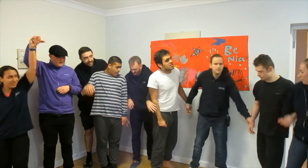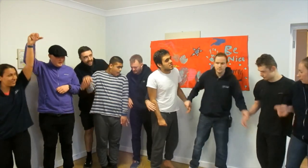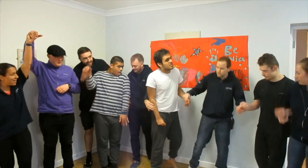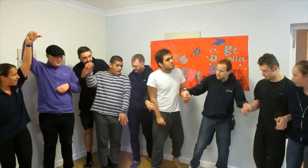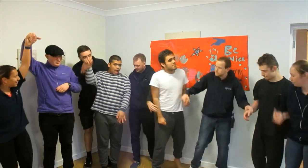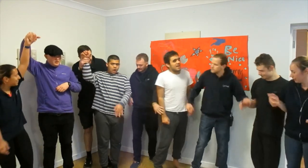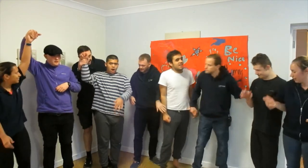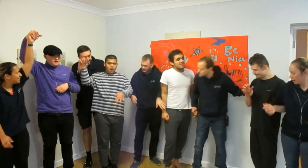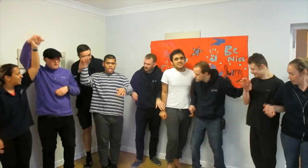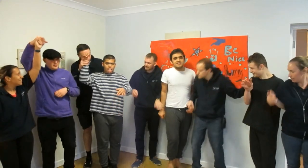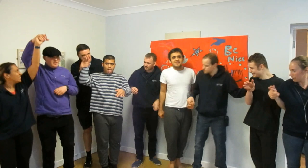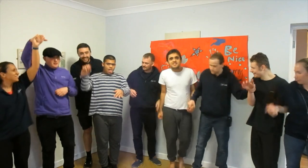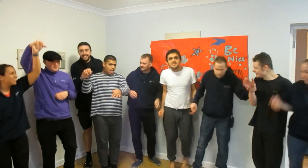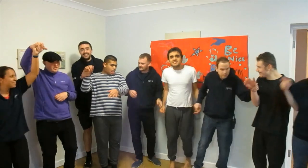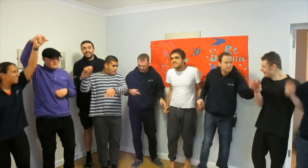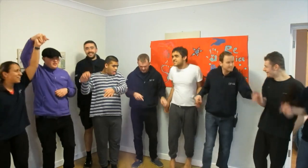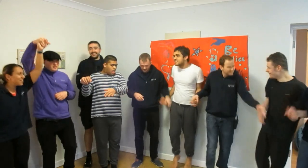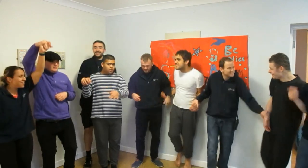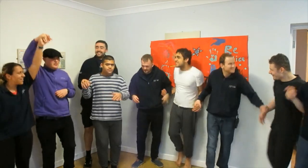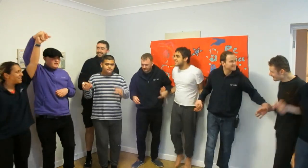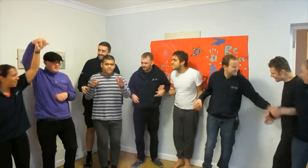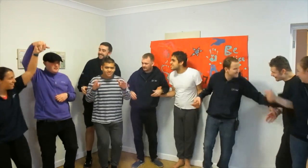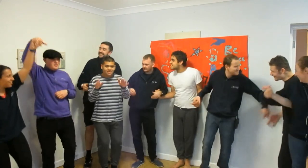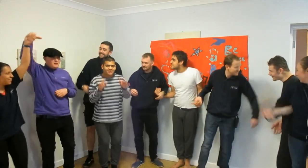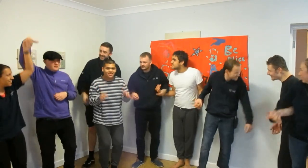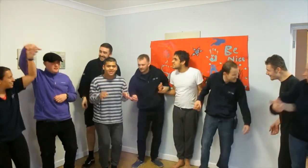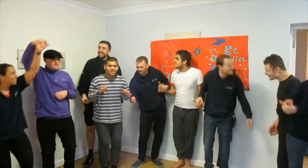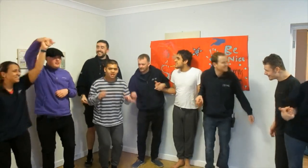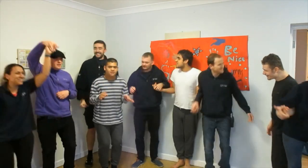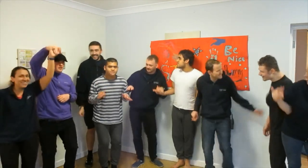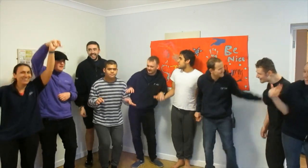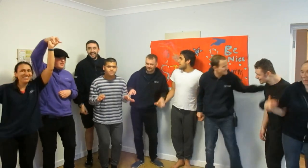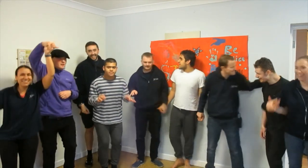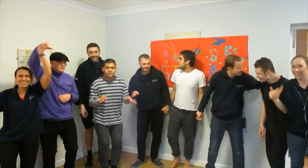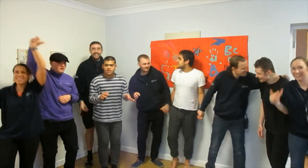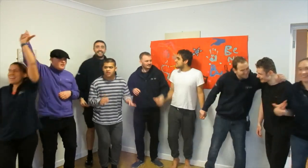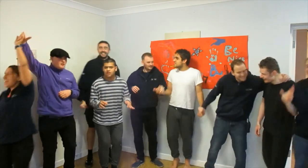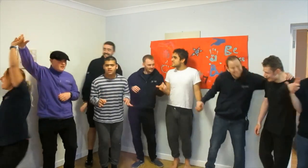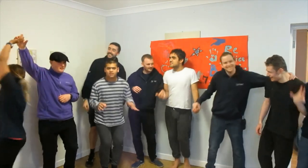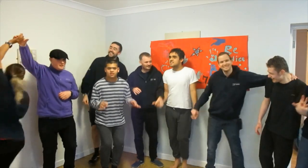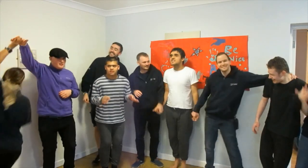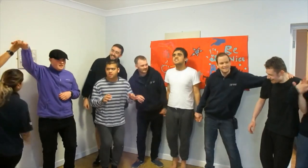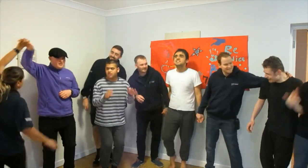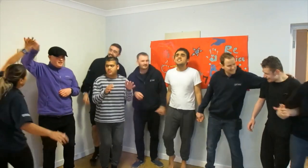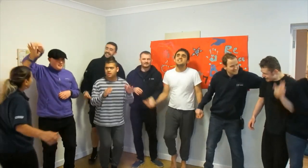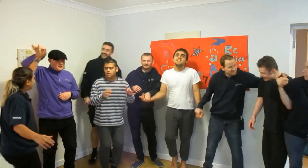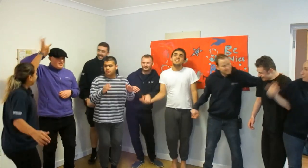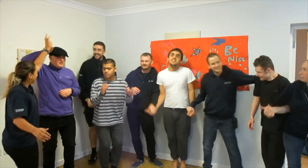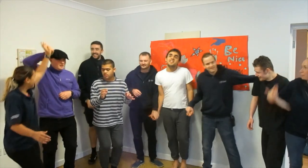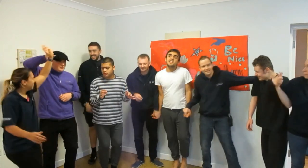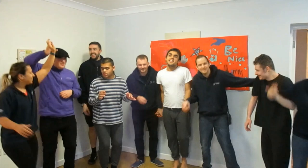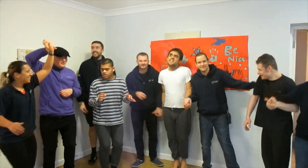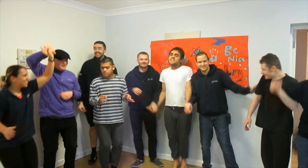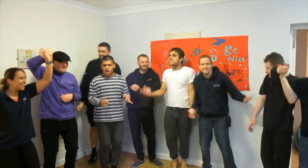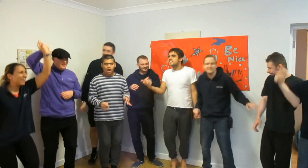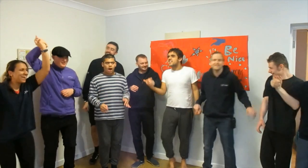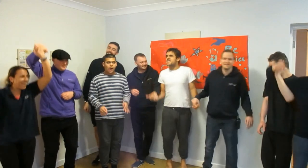respect Help one another to do their best Be friendly and smile